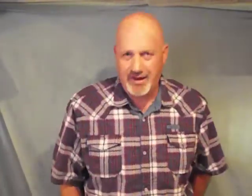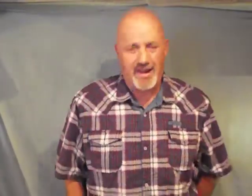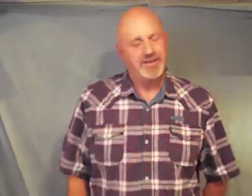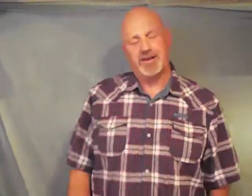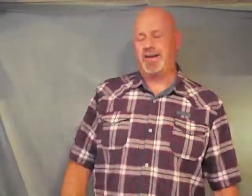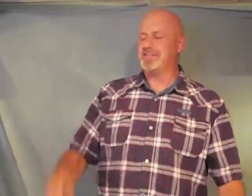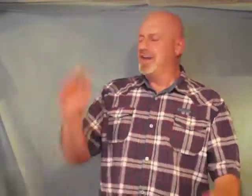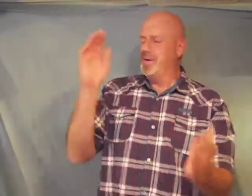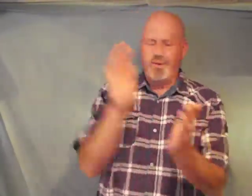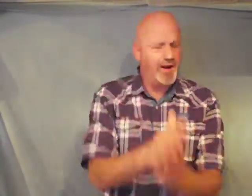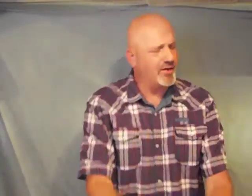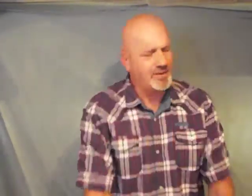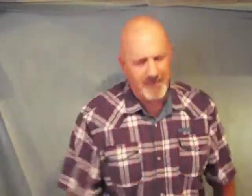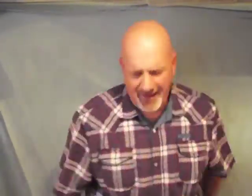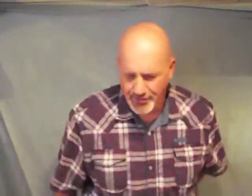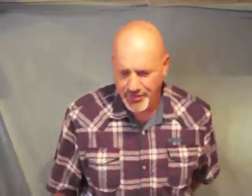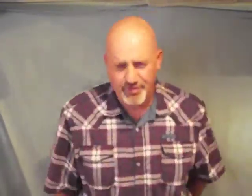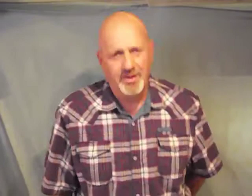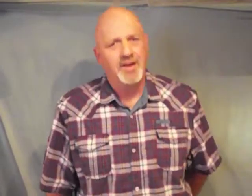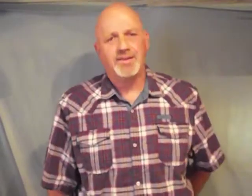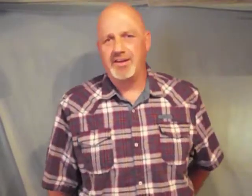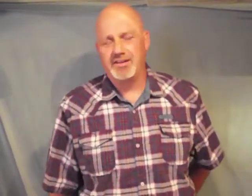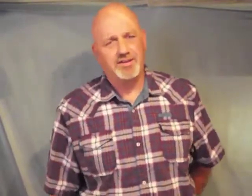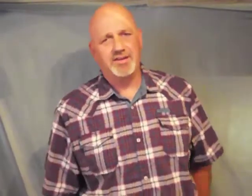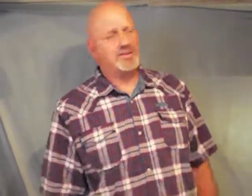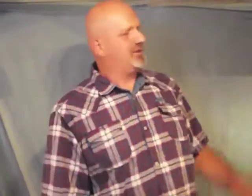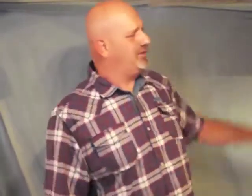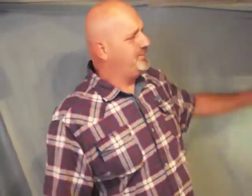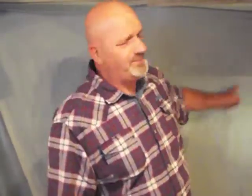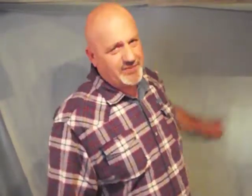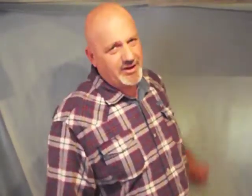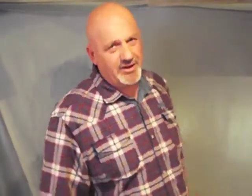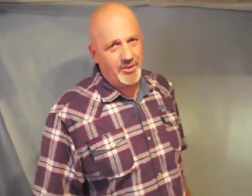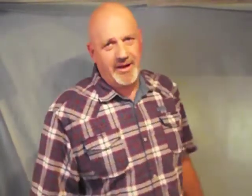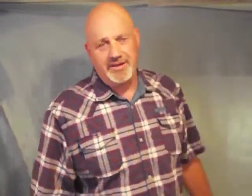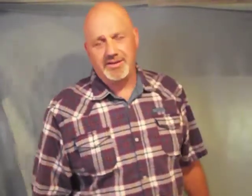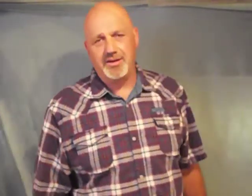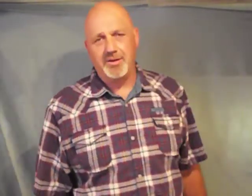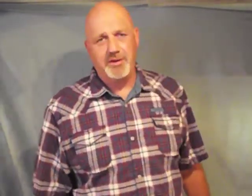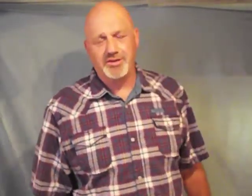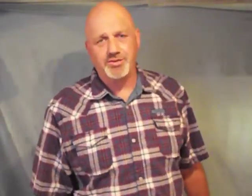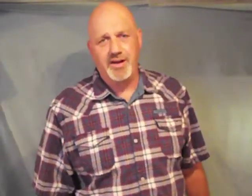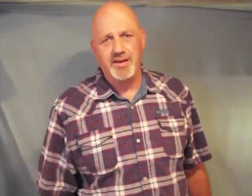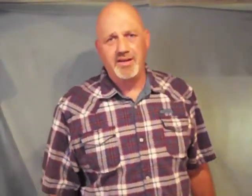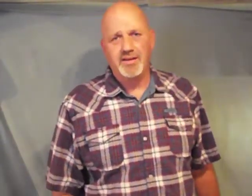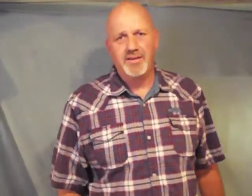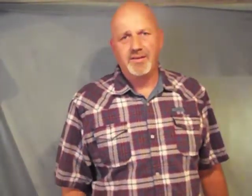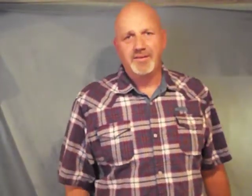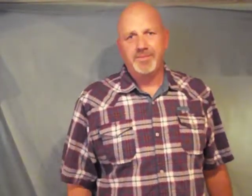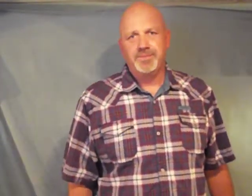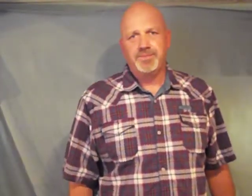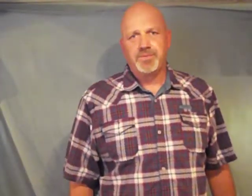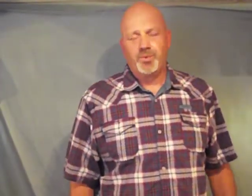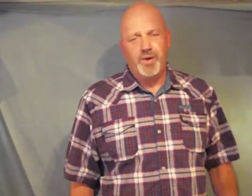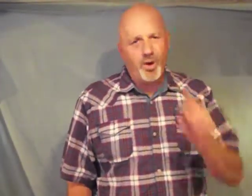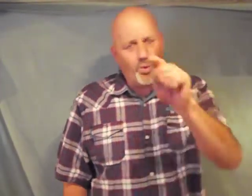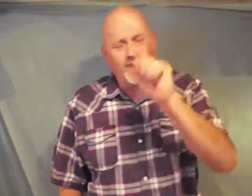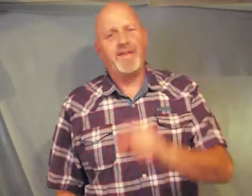tie to us we don't command you to donate to our ministry we don't want that